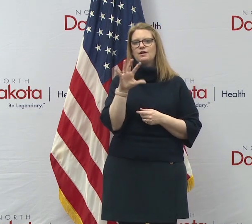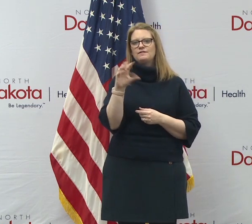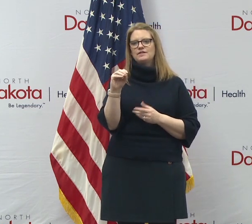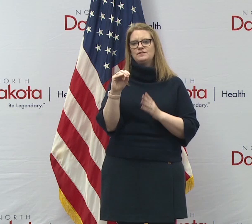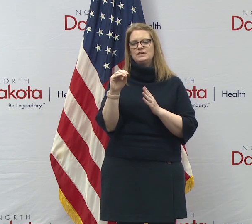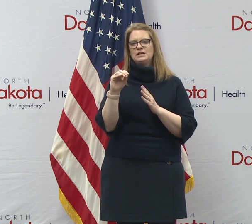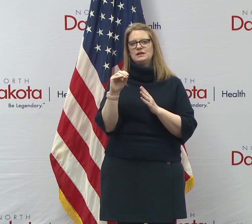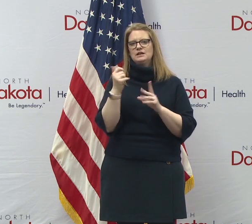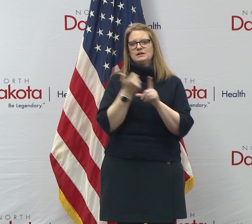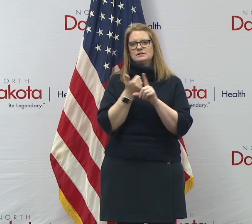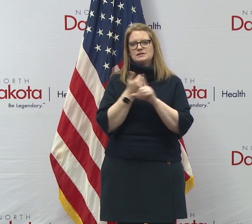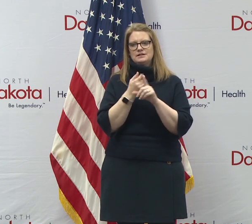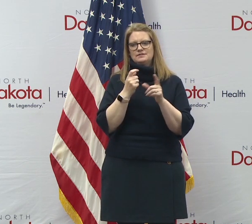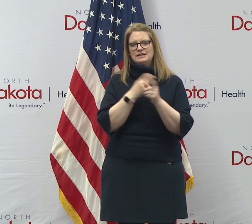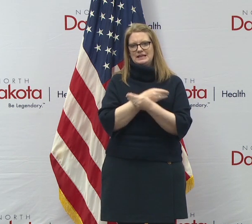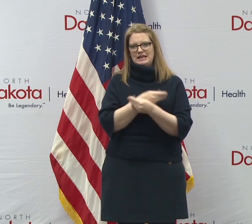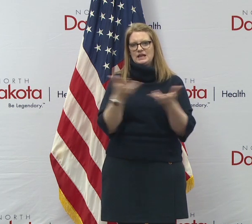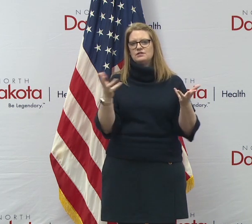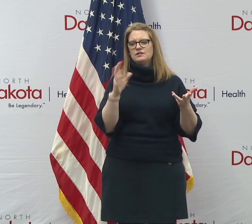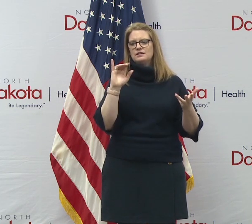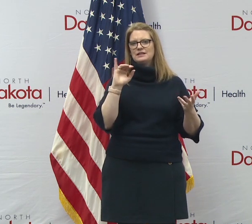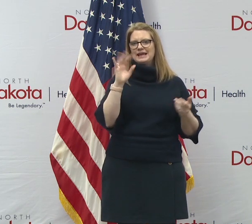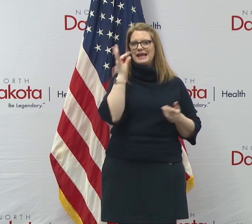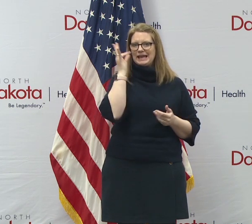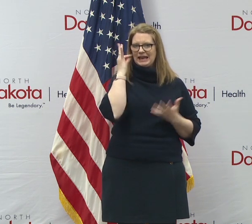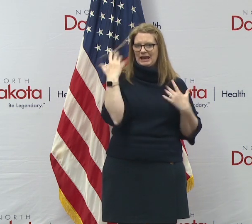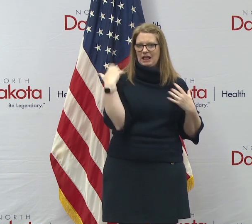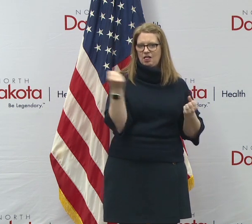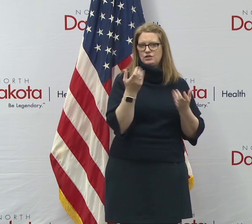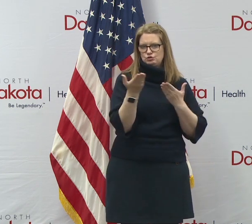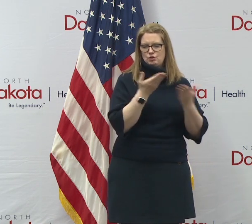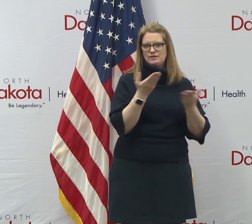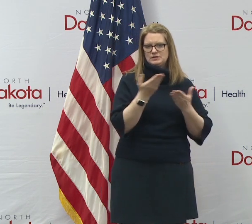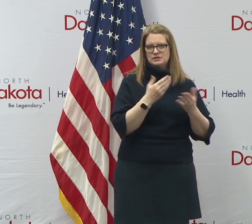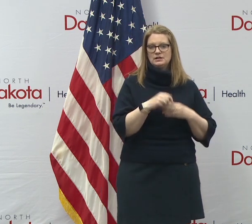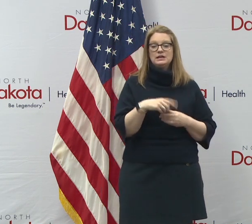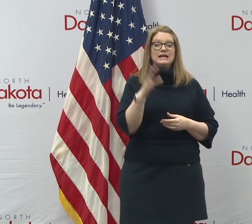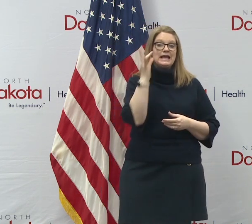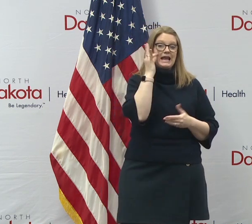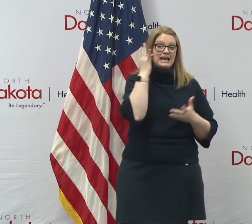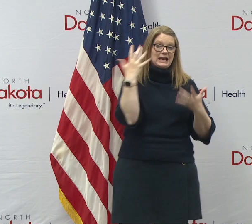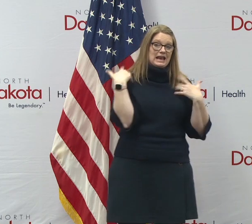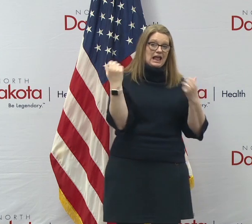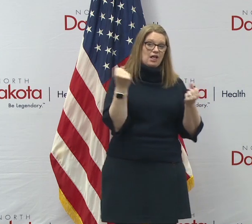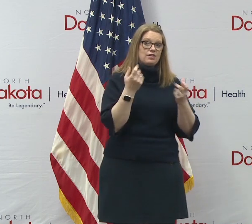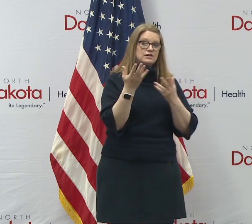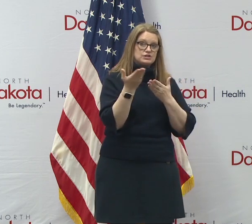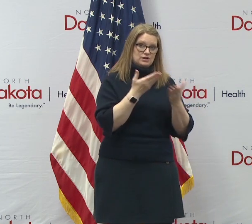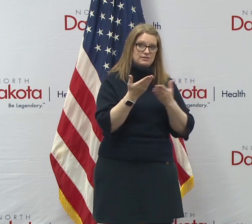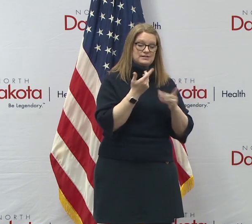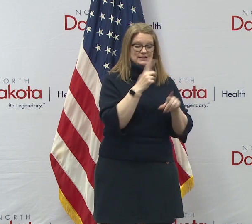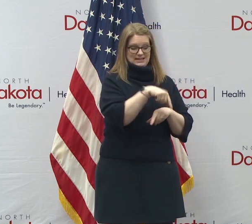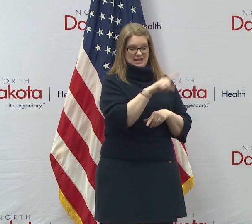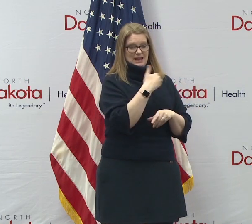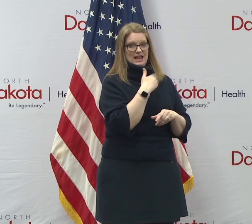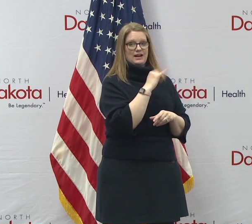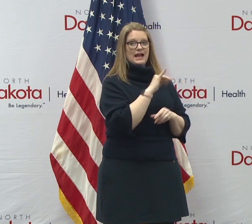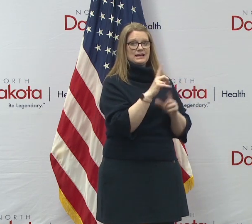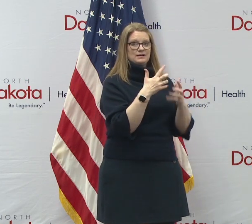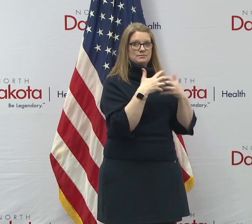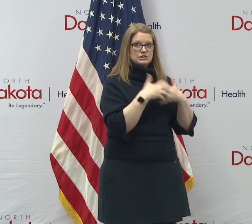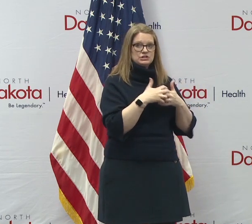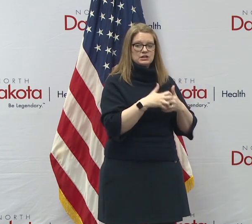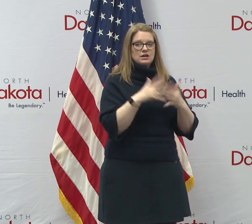uh, the IHS or the Indian health service because the Indian health service had been an Abbott customer and had ID machines. And we had